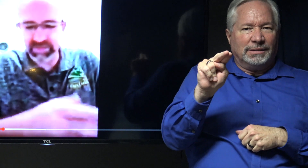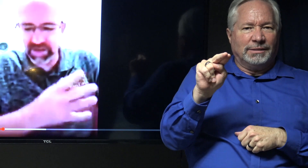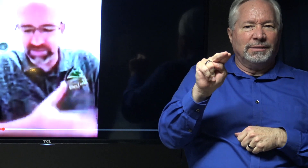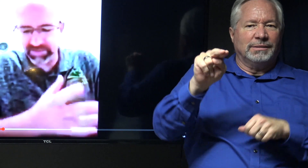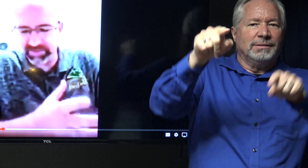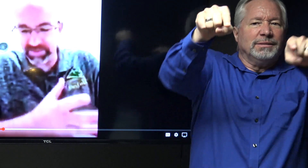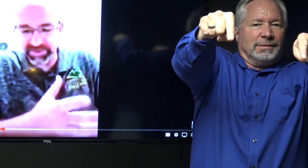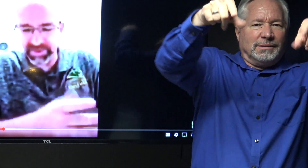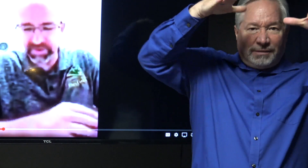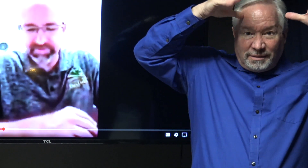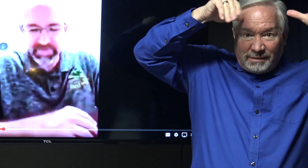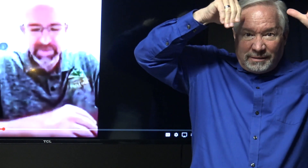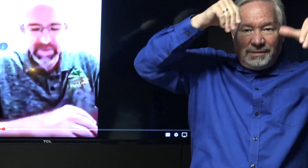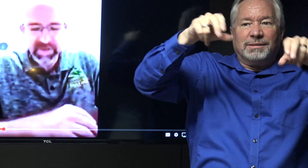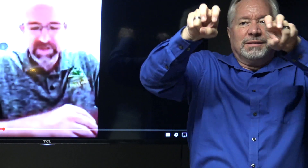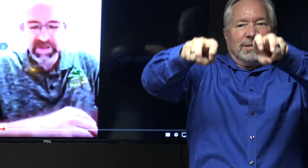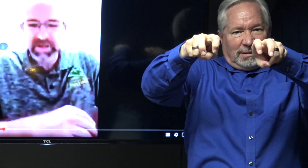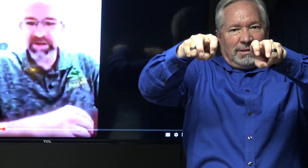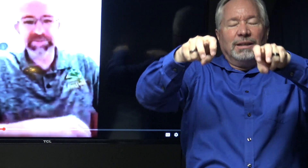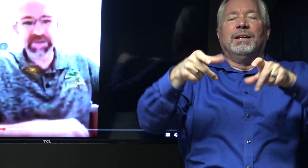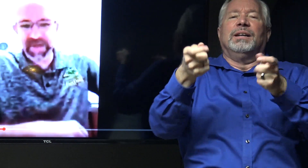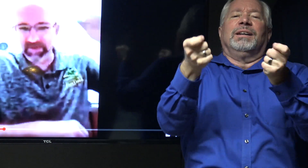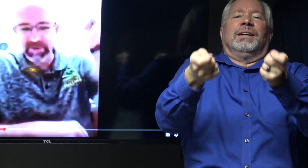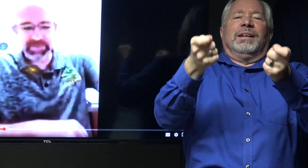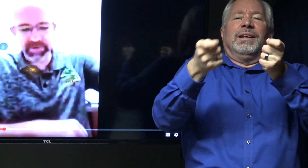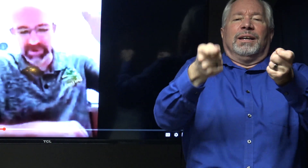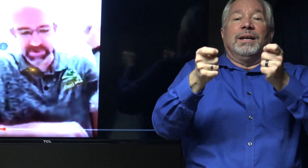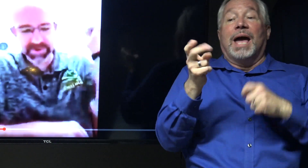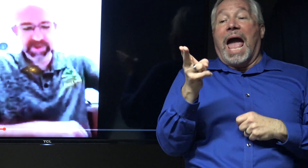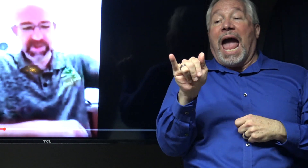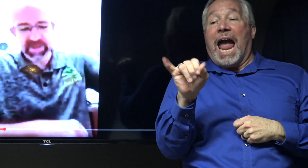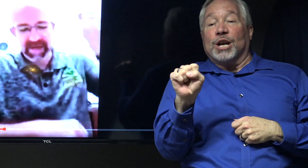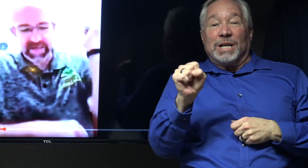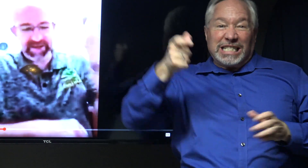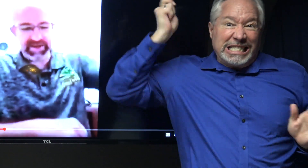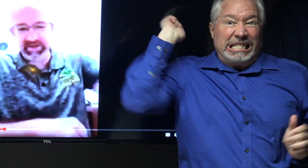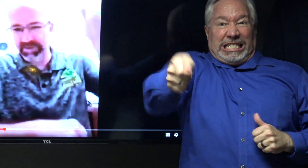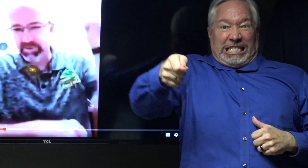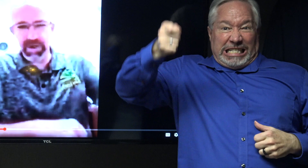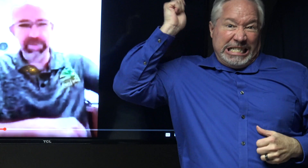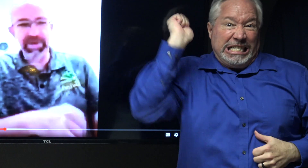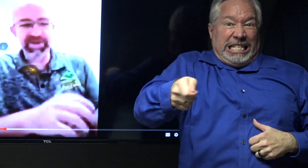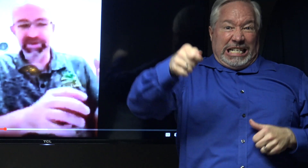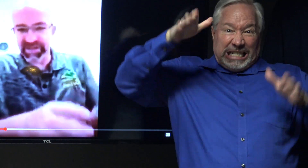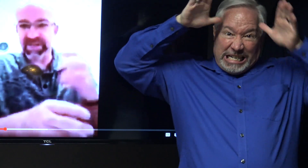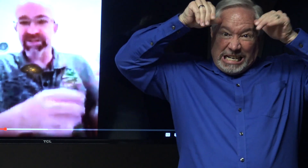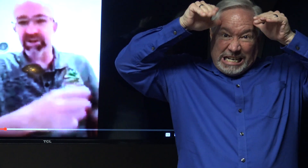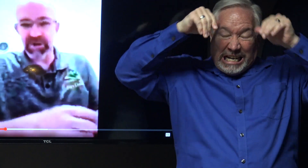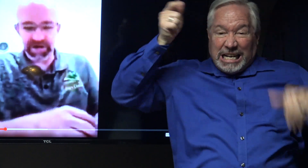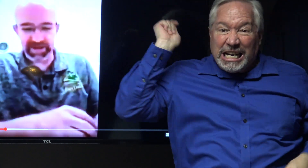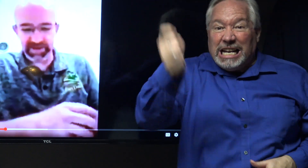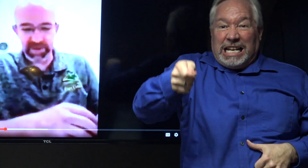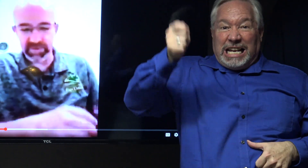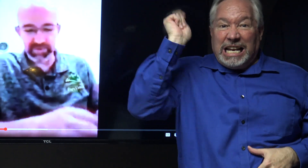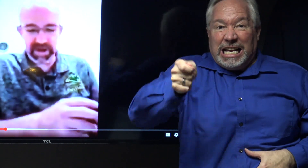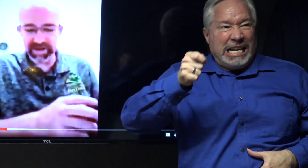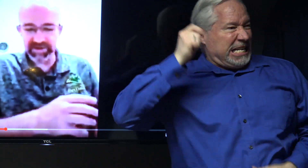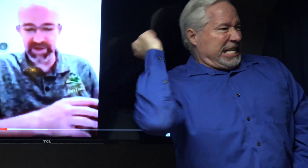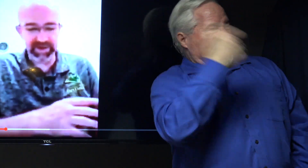fit the timeline, but it was there. And Harris began to whip the mules with a whip. And she was hitting Joe Biden as well. Biden